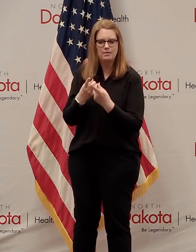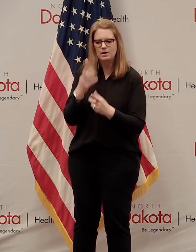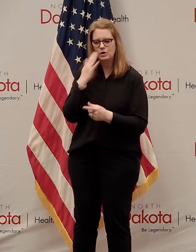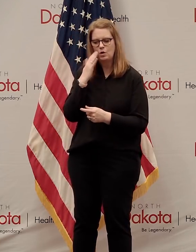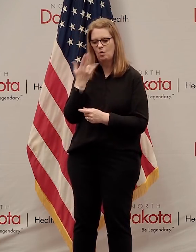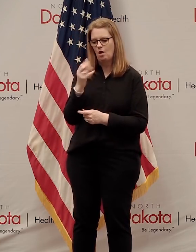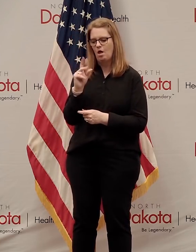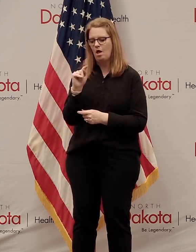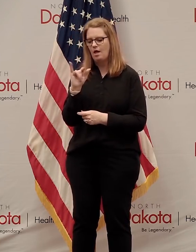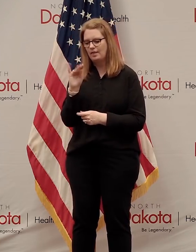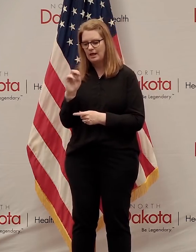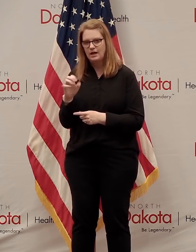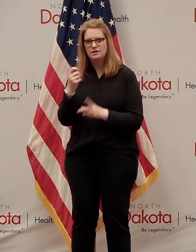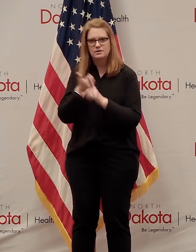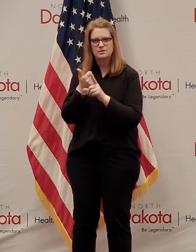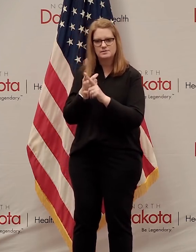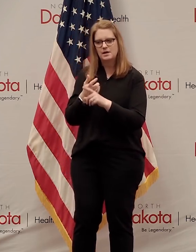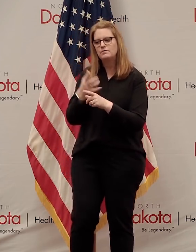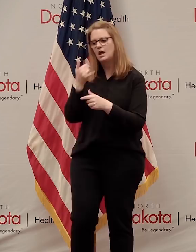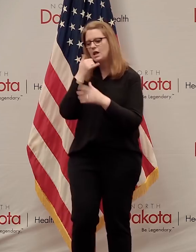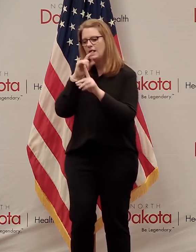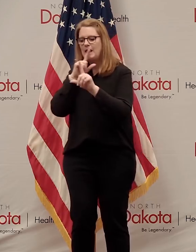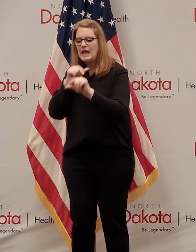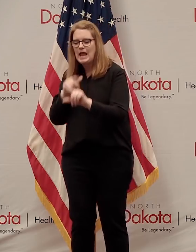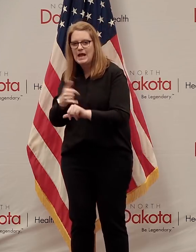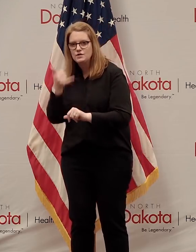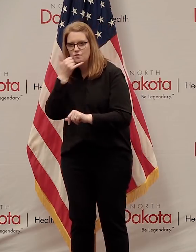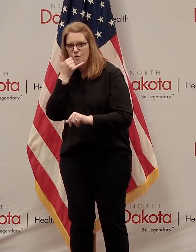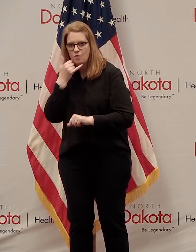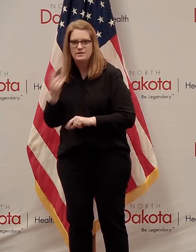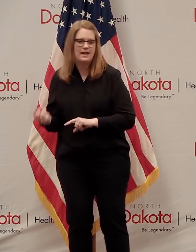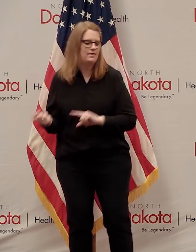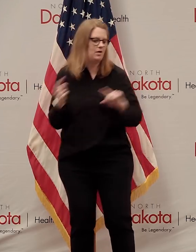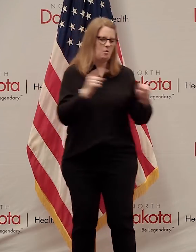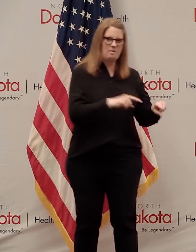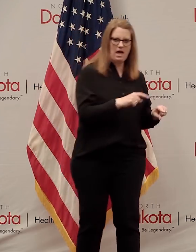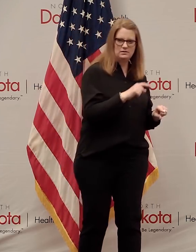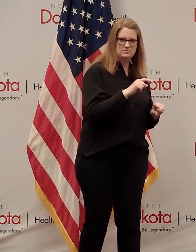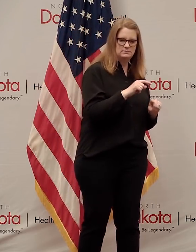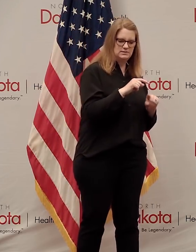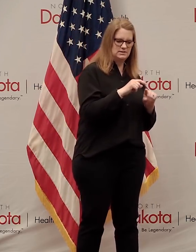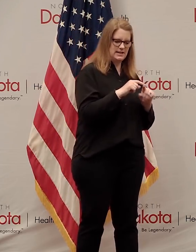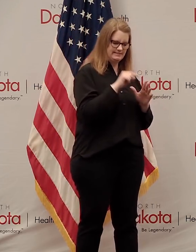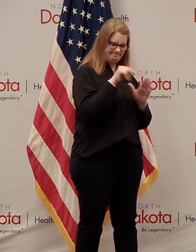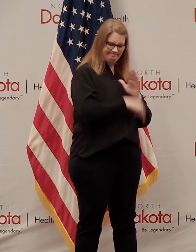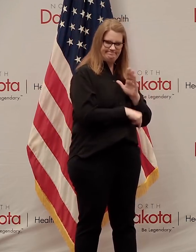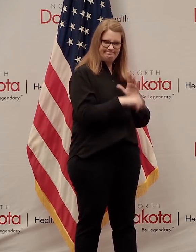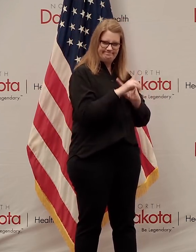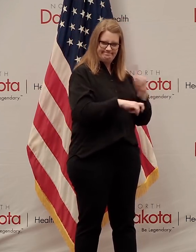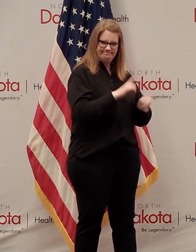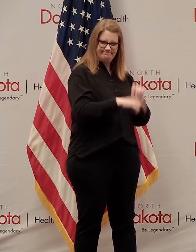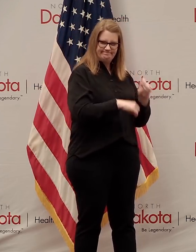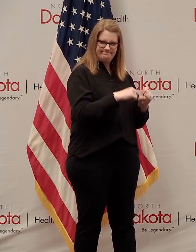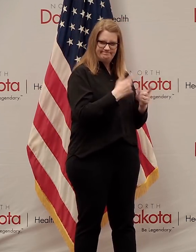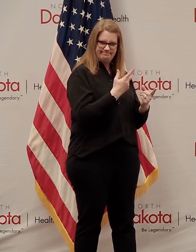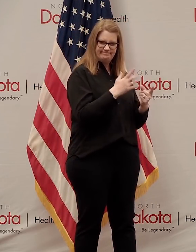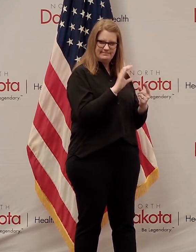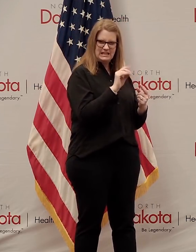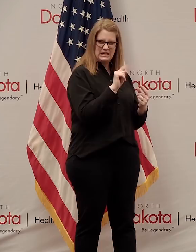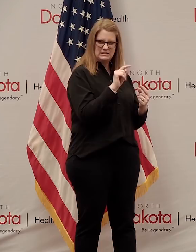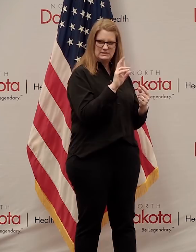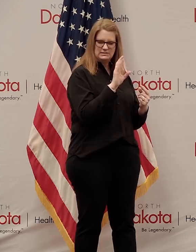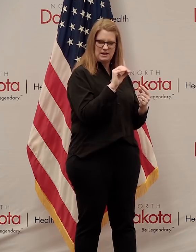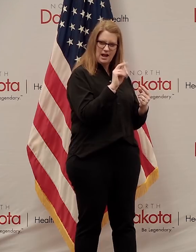hotline's busy, and then they go back and do contact tracing, so they're wearing two hats. But the key is to have enough people trained in a flex workforce